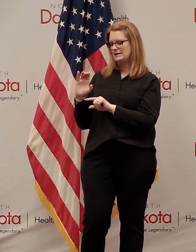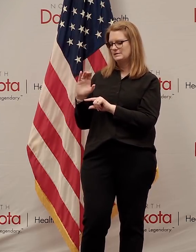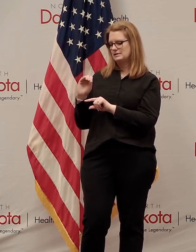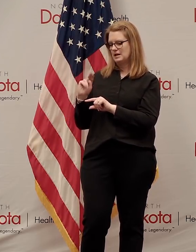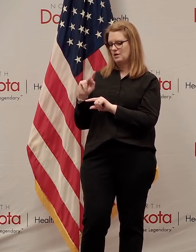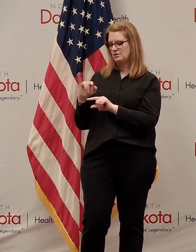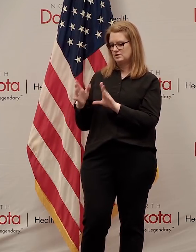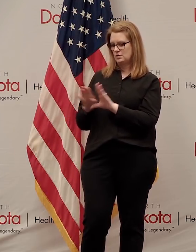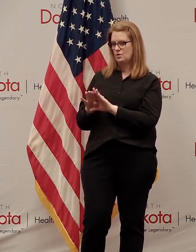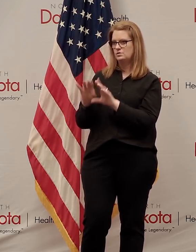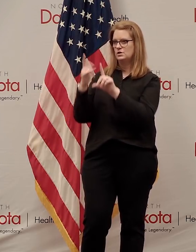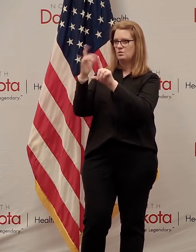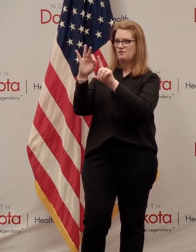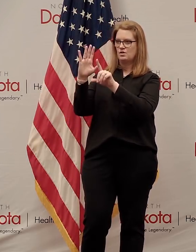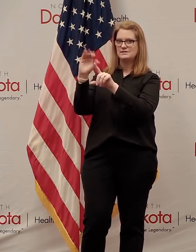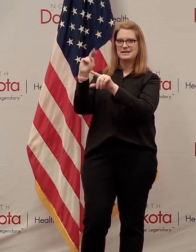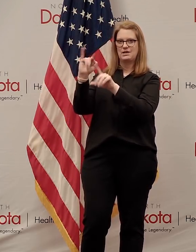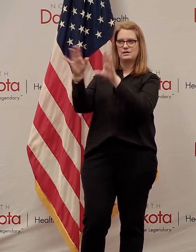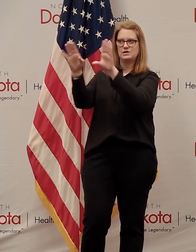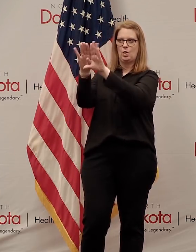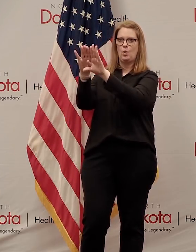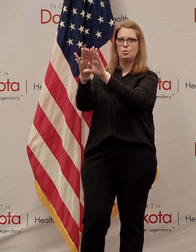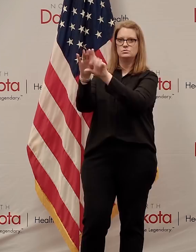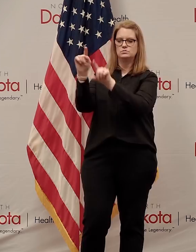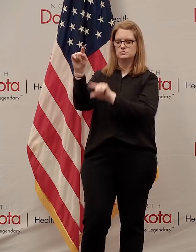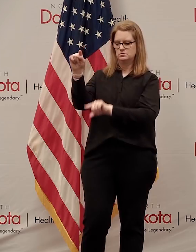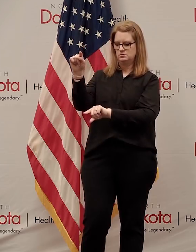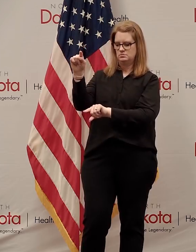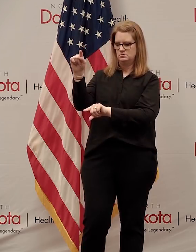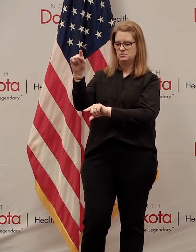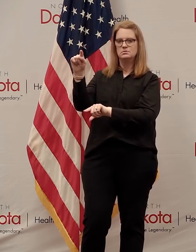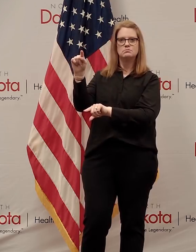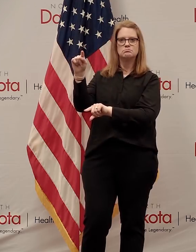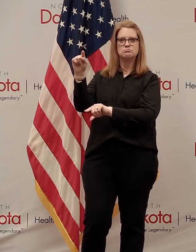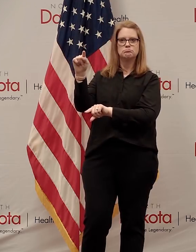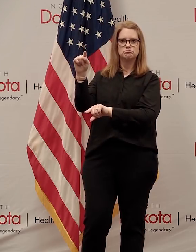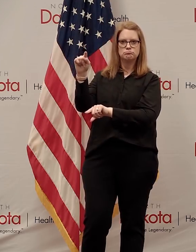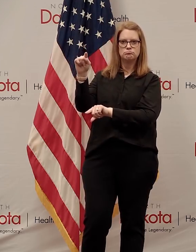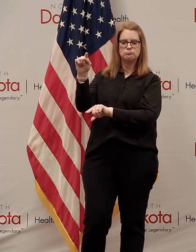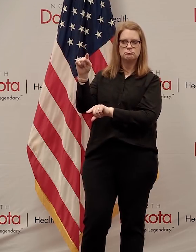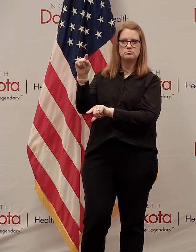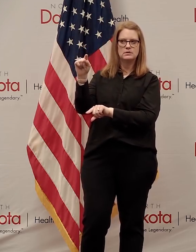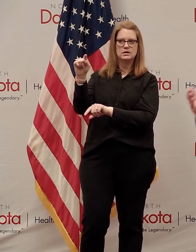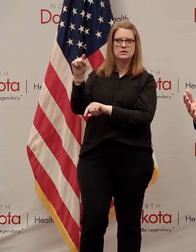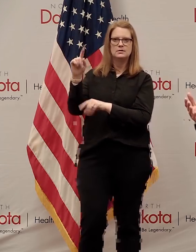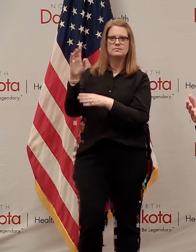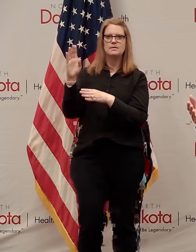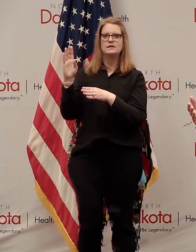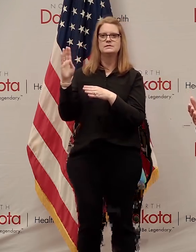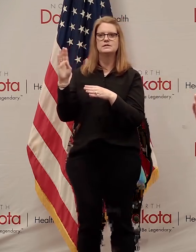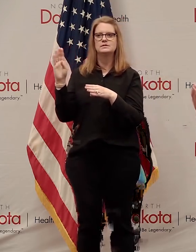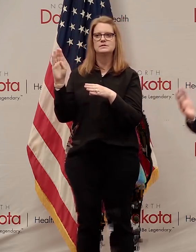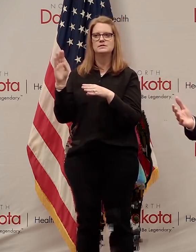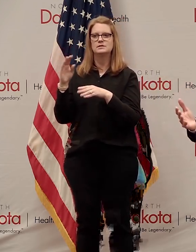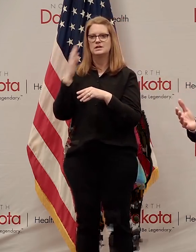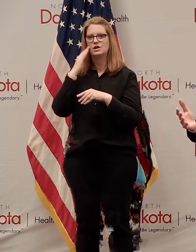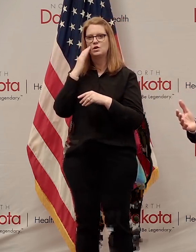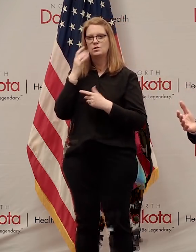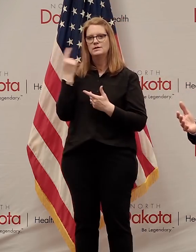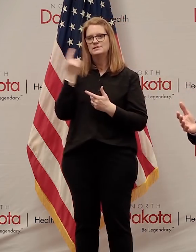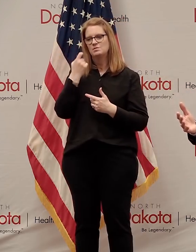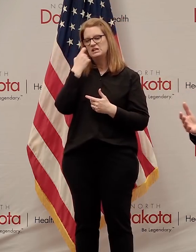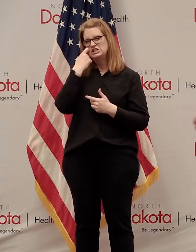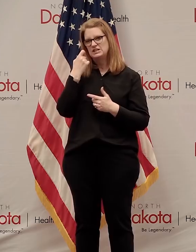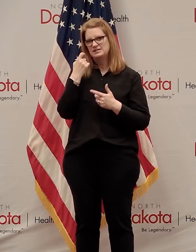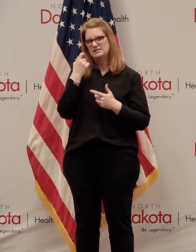closed and Grand Forks County is enclosed. You know, what you might, that might be a business boom to somebody just outside the